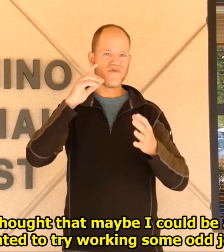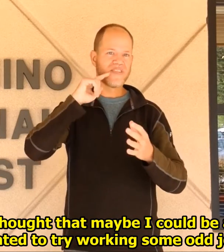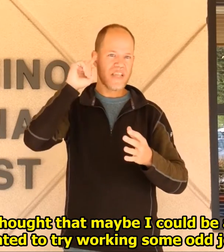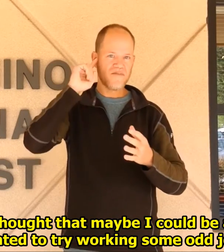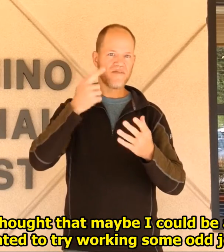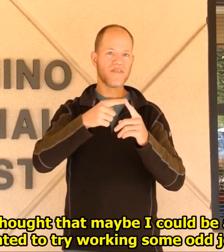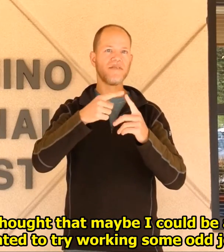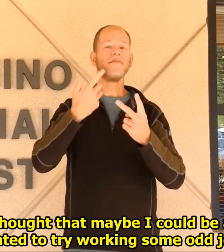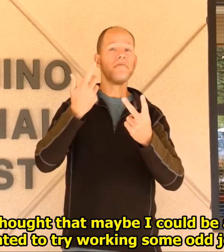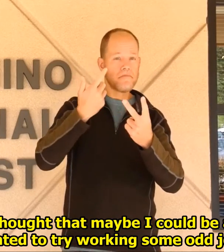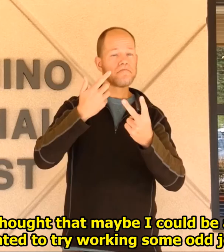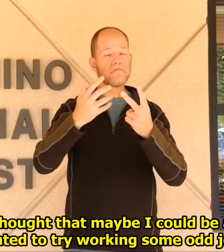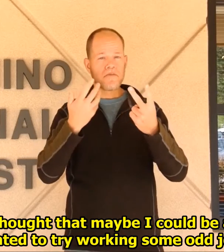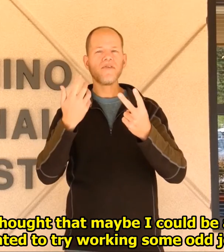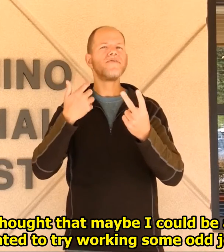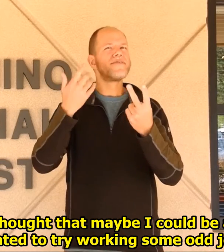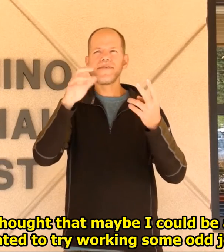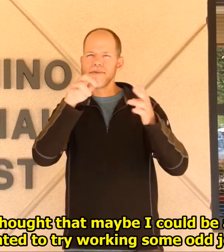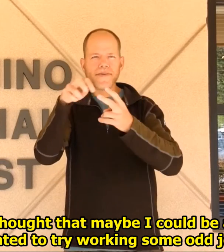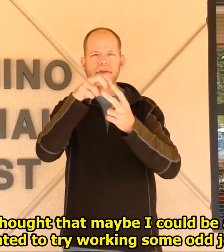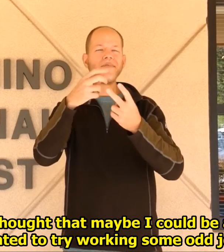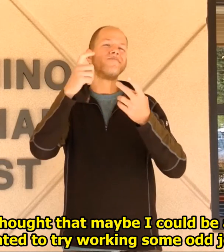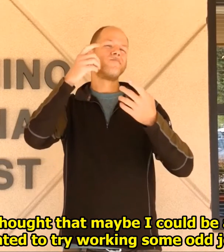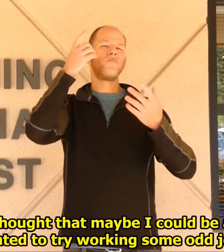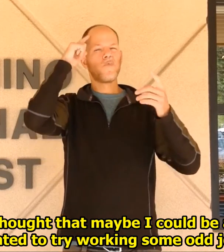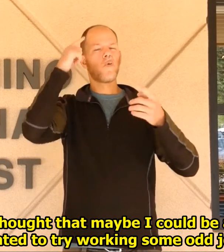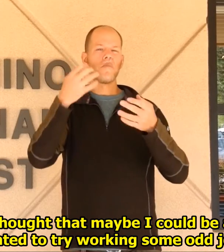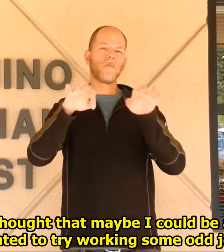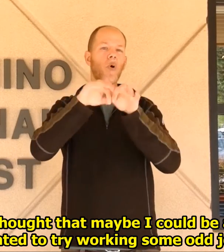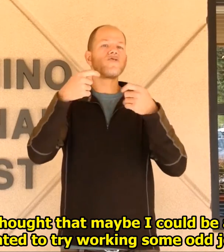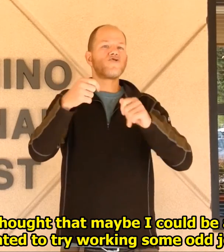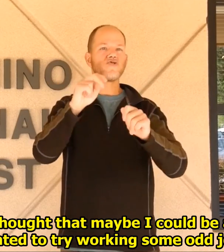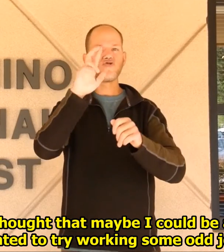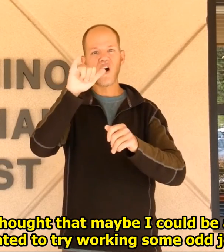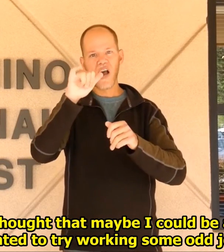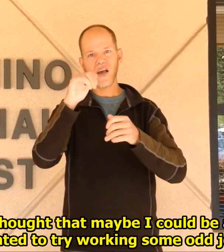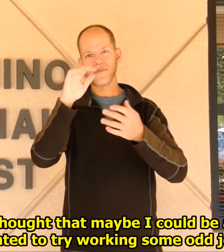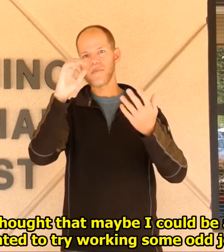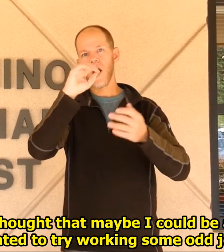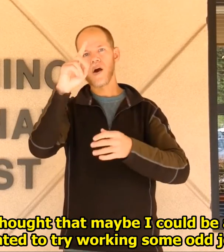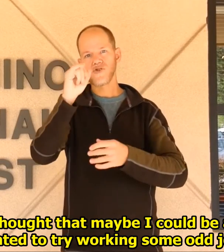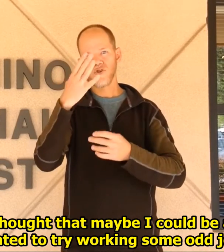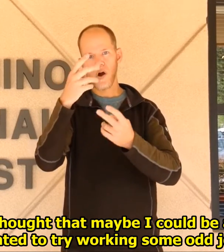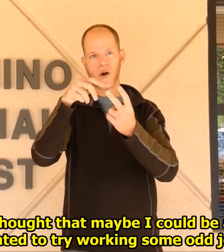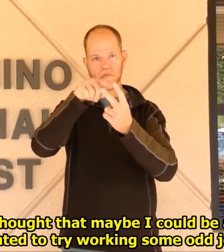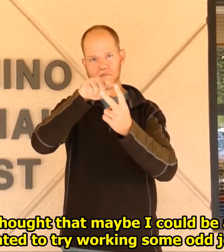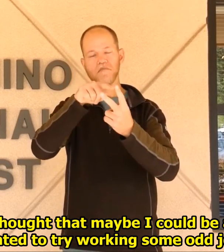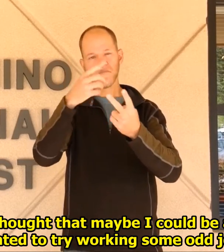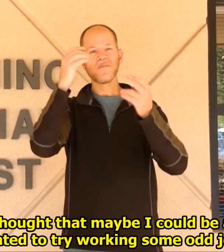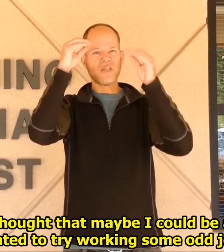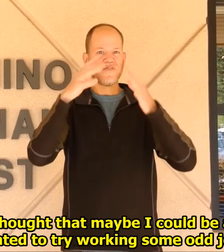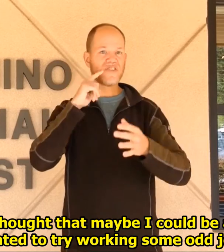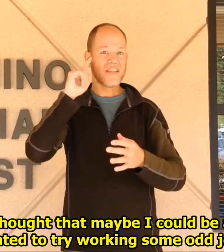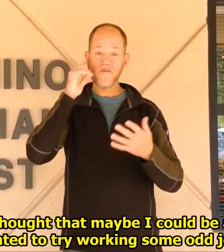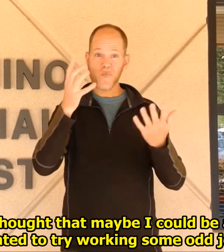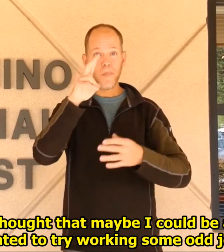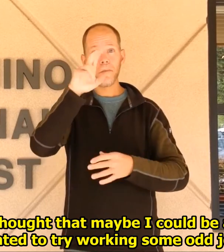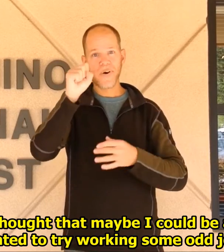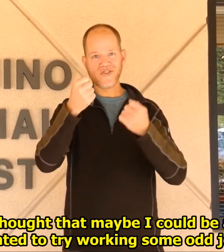I also thought that maybe I could be a teacher of the Deaf and I wanted to try working some odd